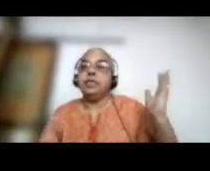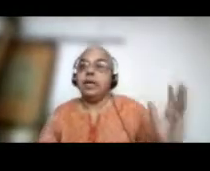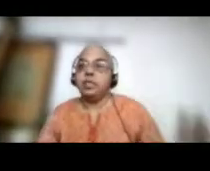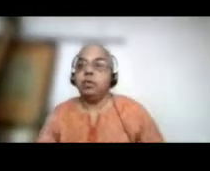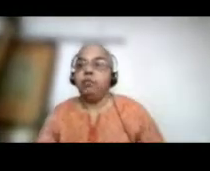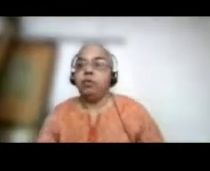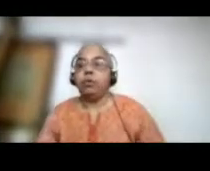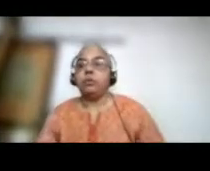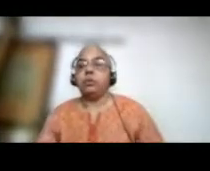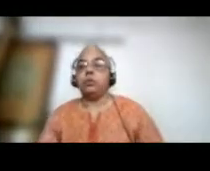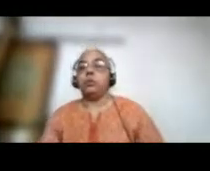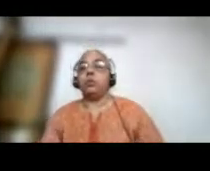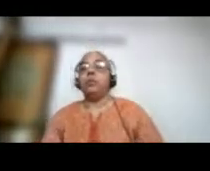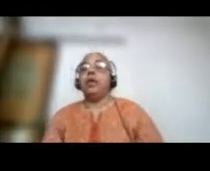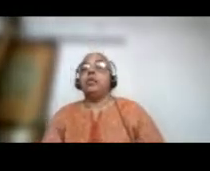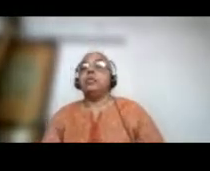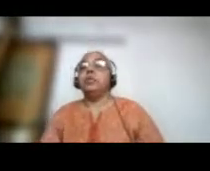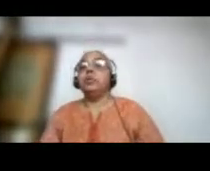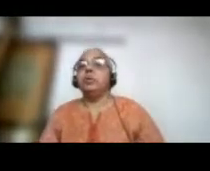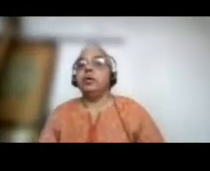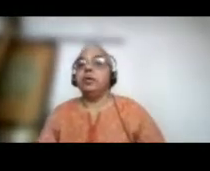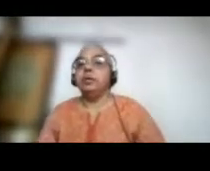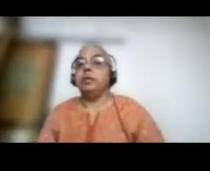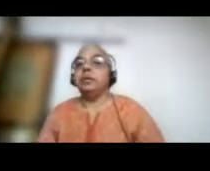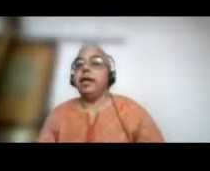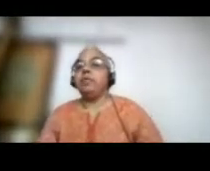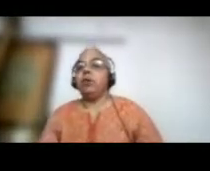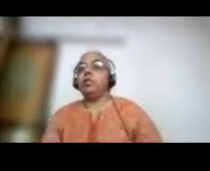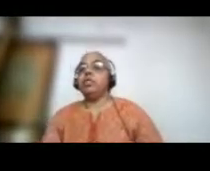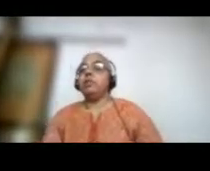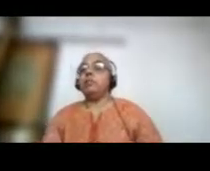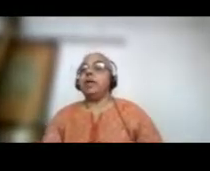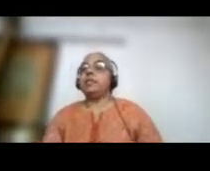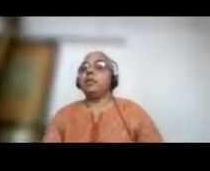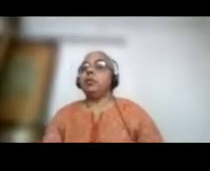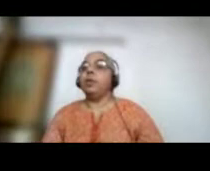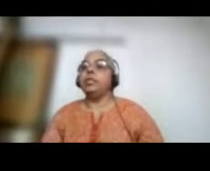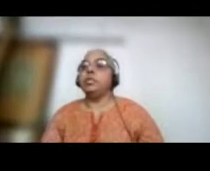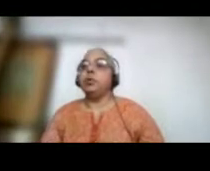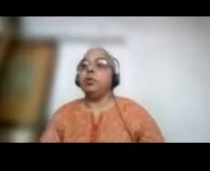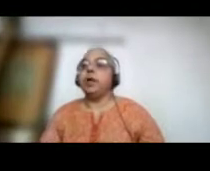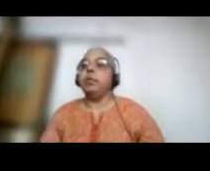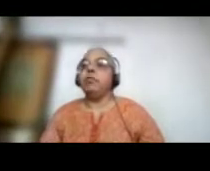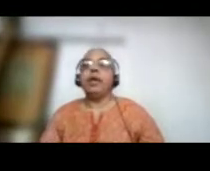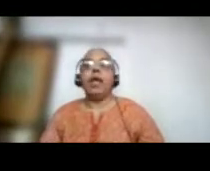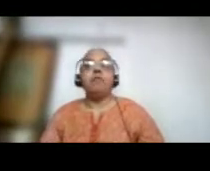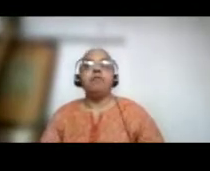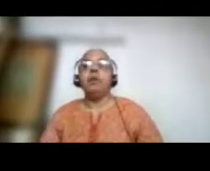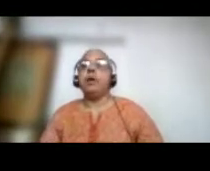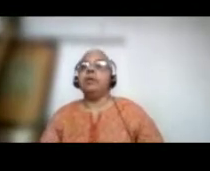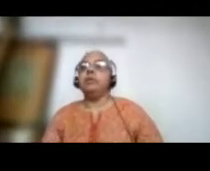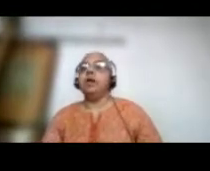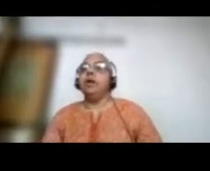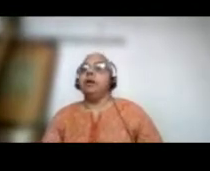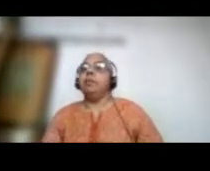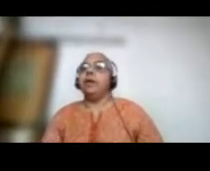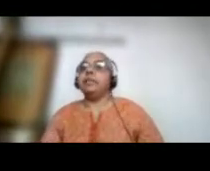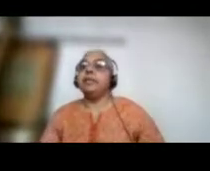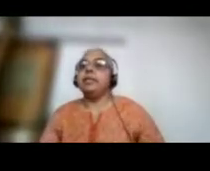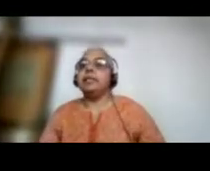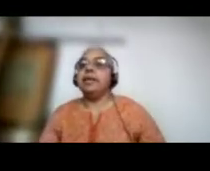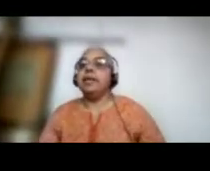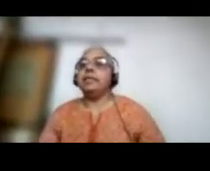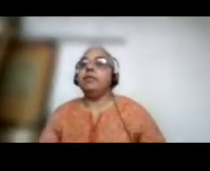international forums also. So, they have launched a plastic-based program where every month,